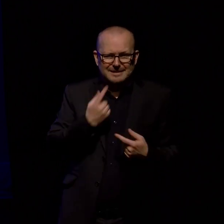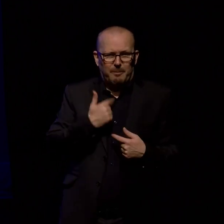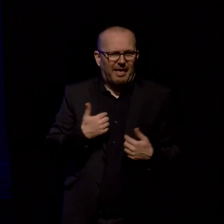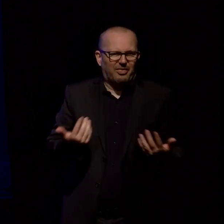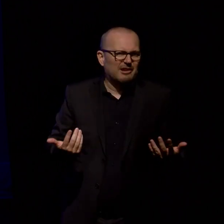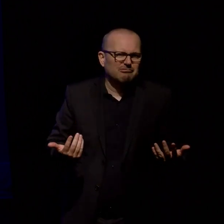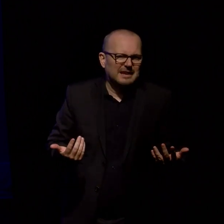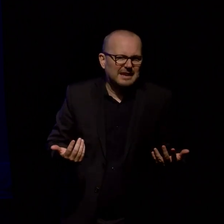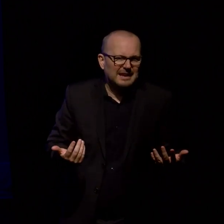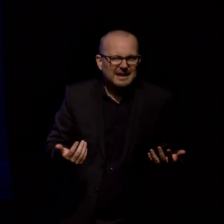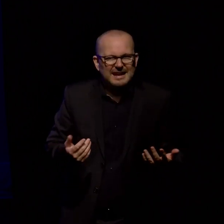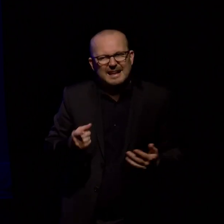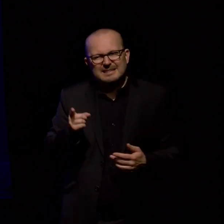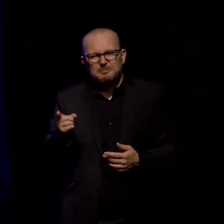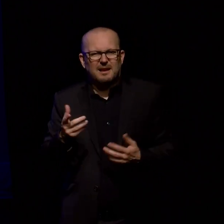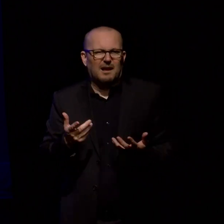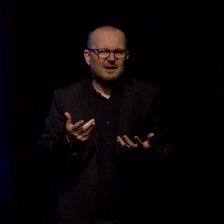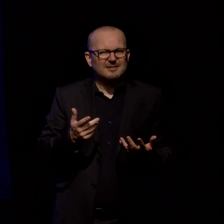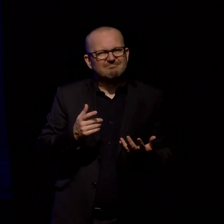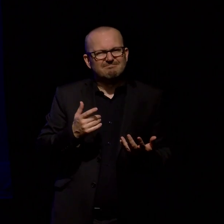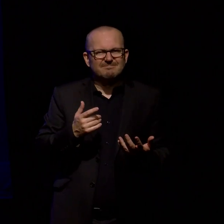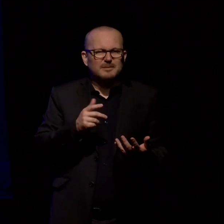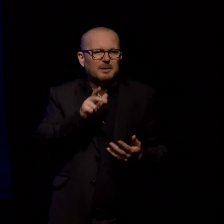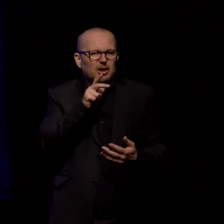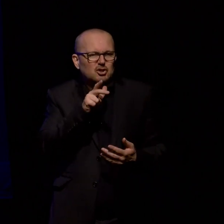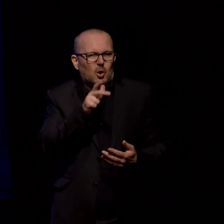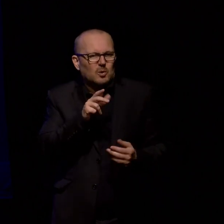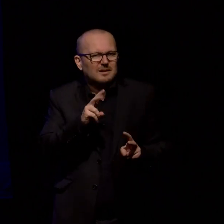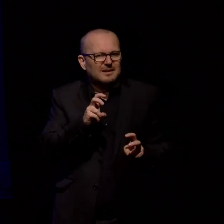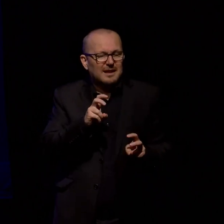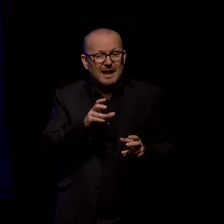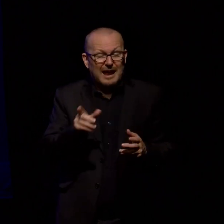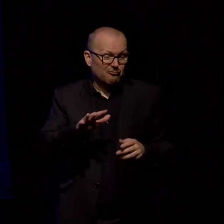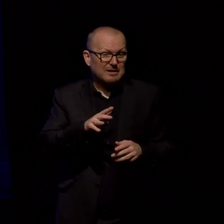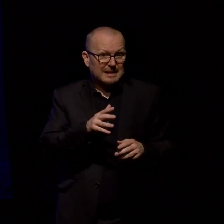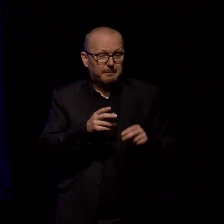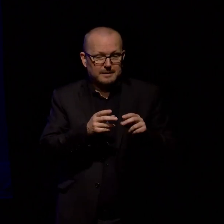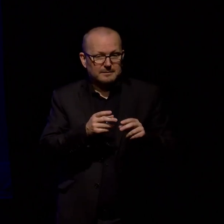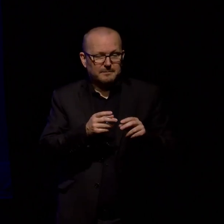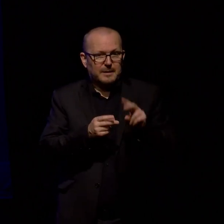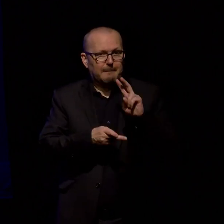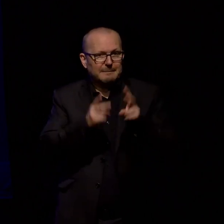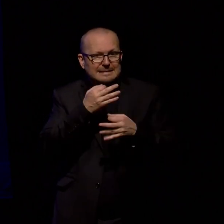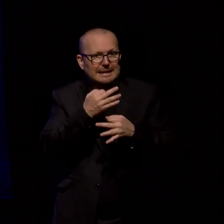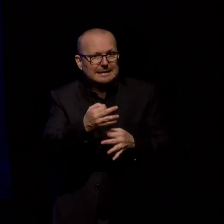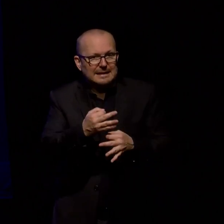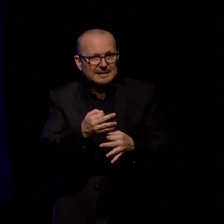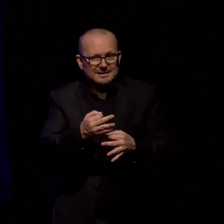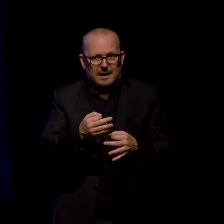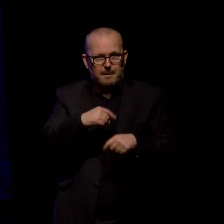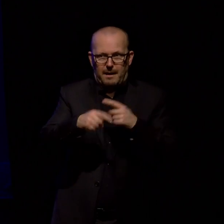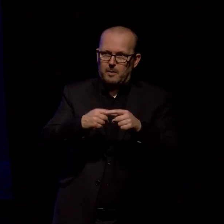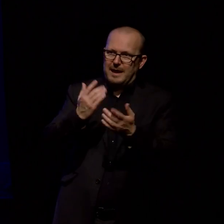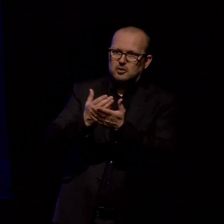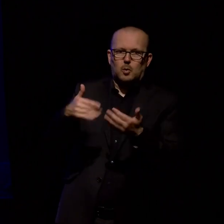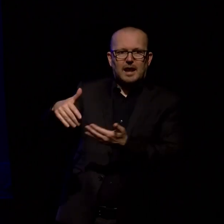at best a caricature and at worst misleading about what is actually in this collection so I looked for